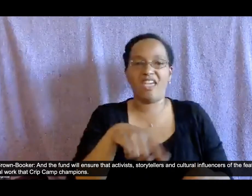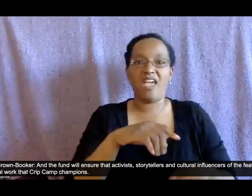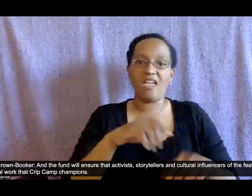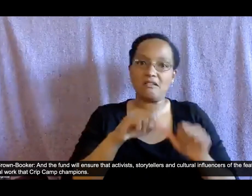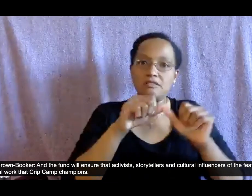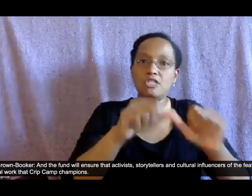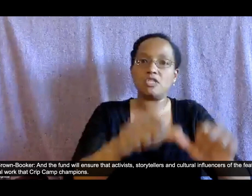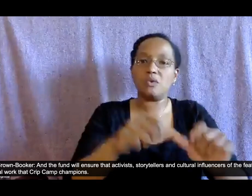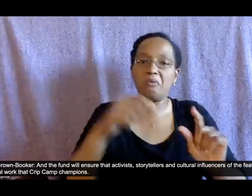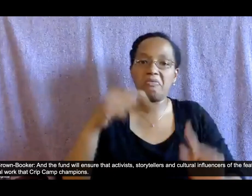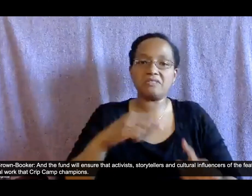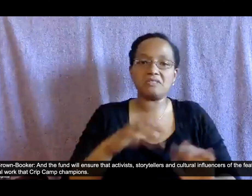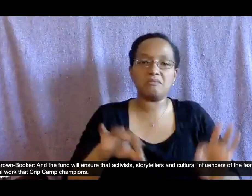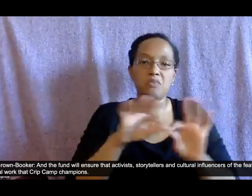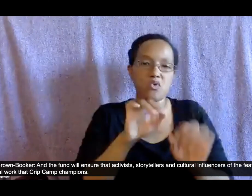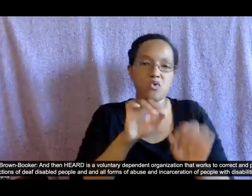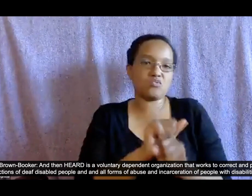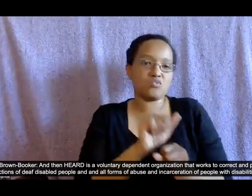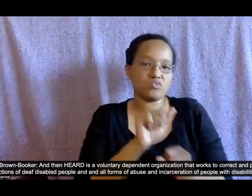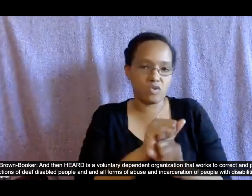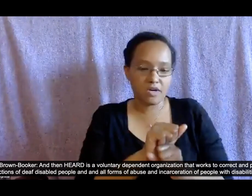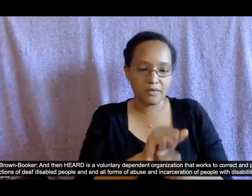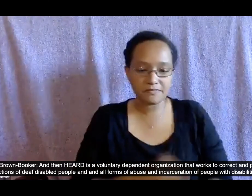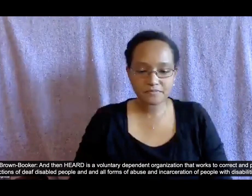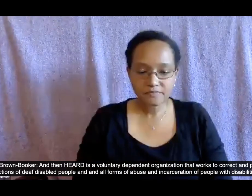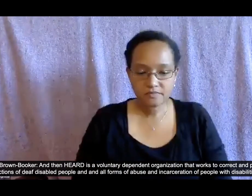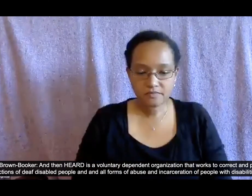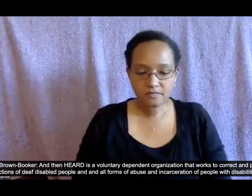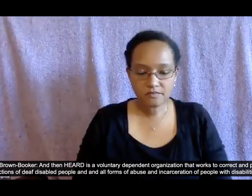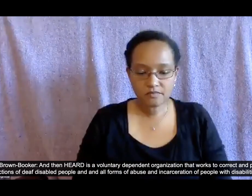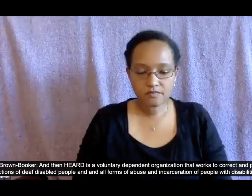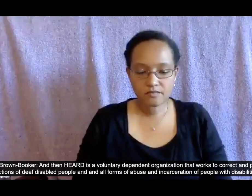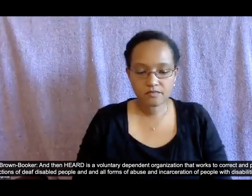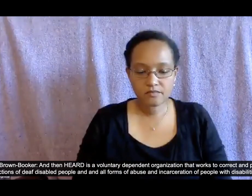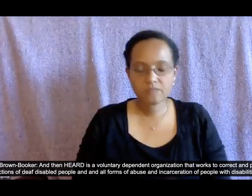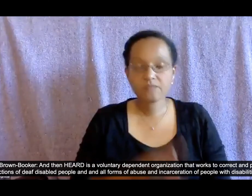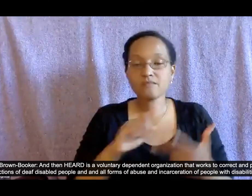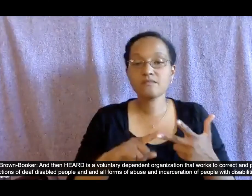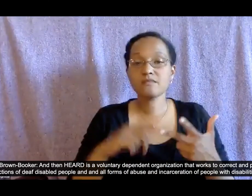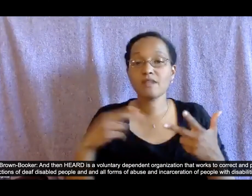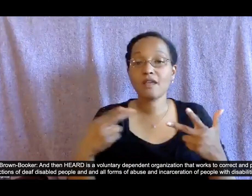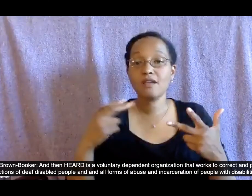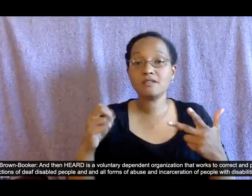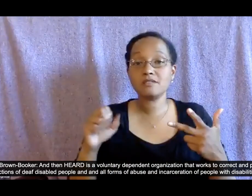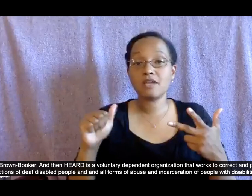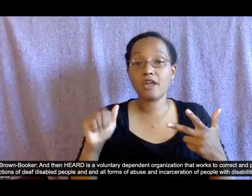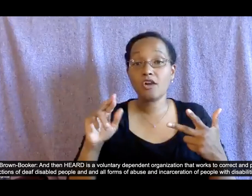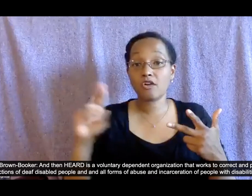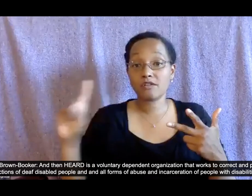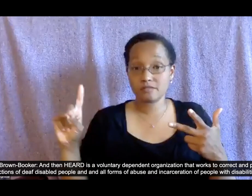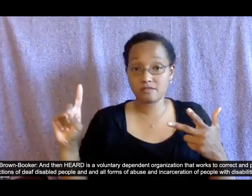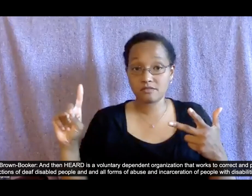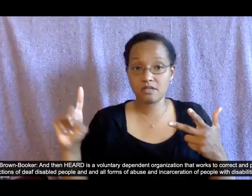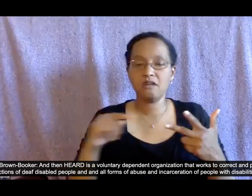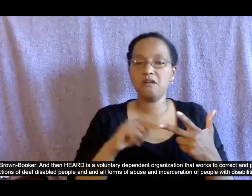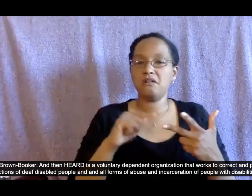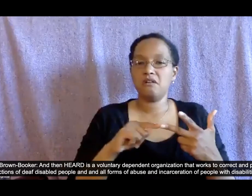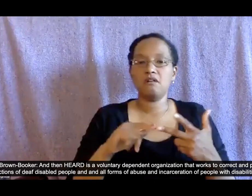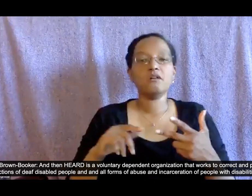champions and then heard is a voluntary